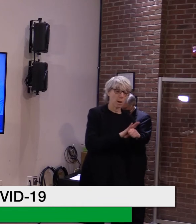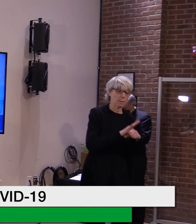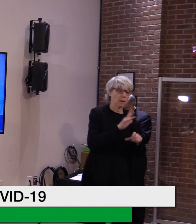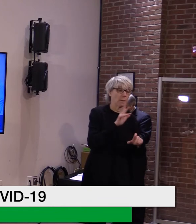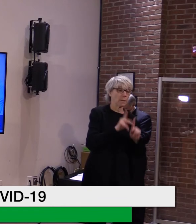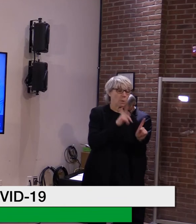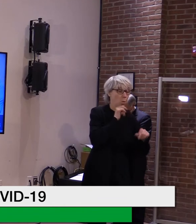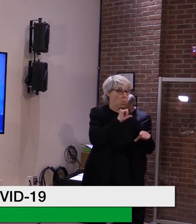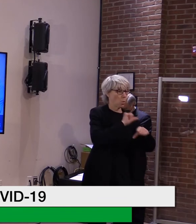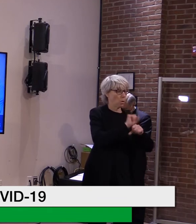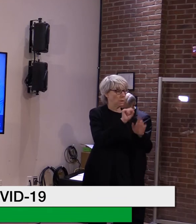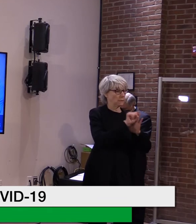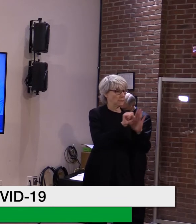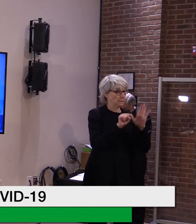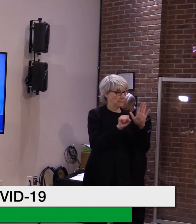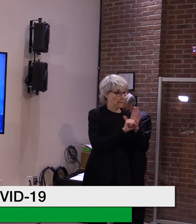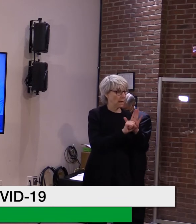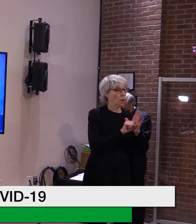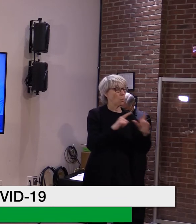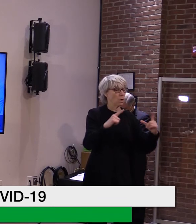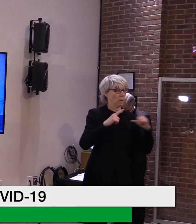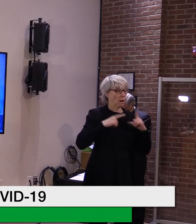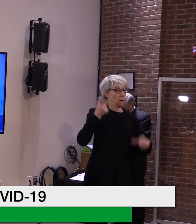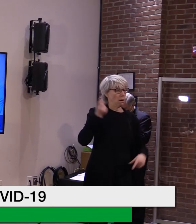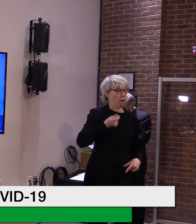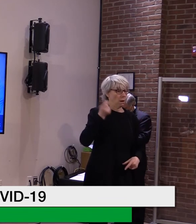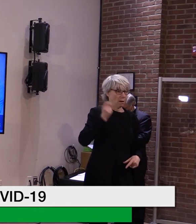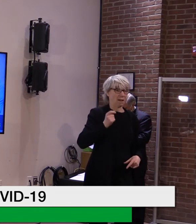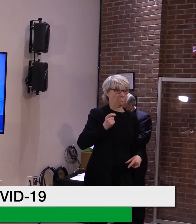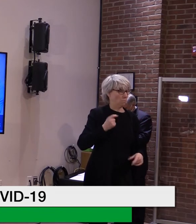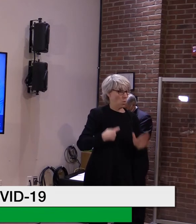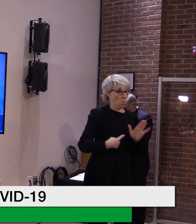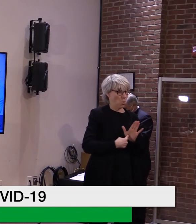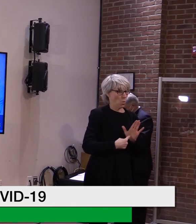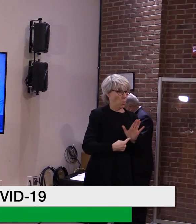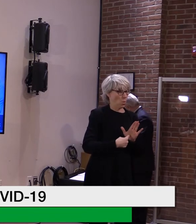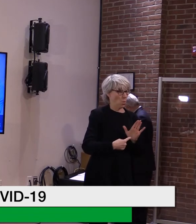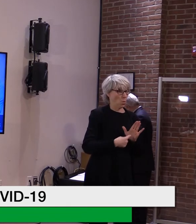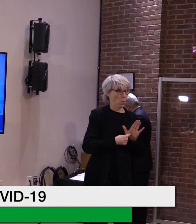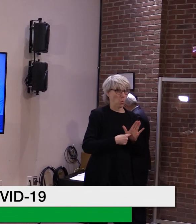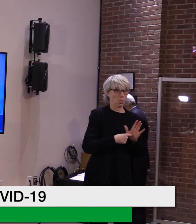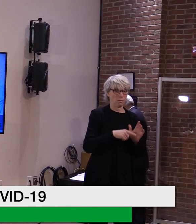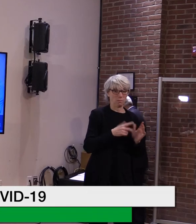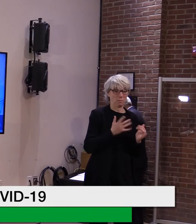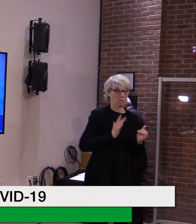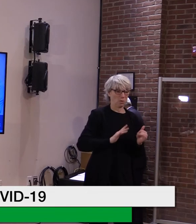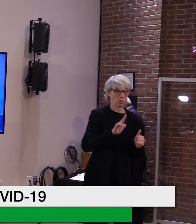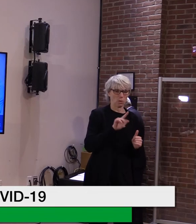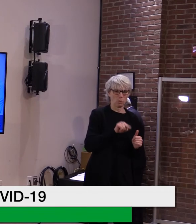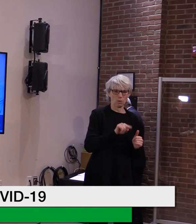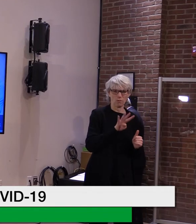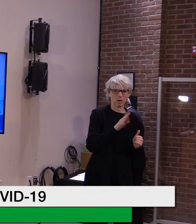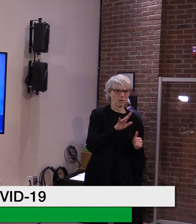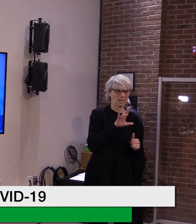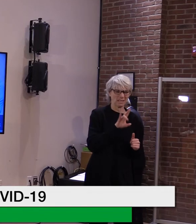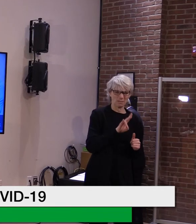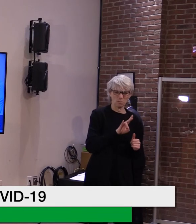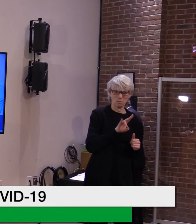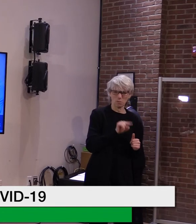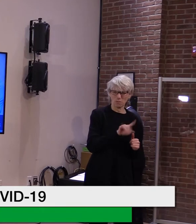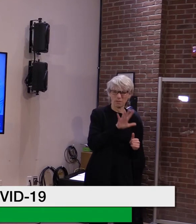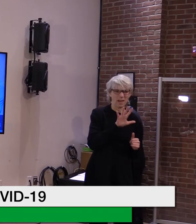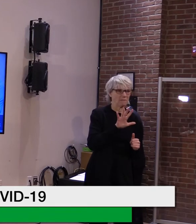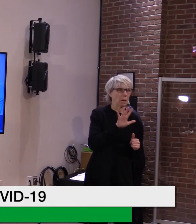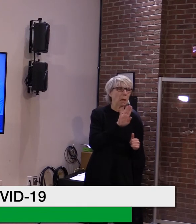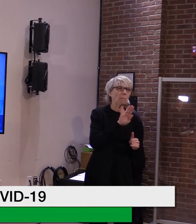It's grown from 4.3 billion, uh, in unfunded liabilities to about 5.7 billion over the last couple of